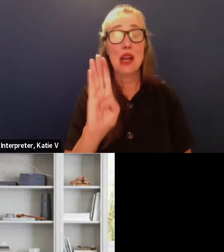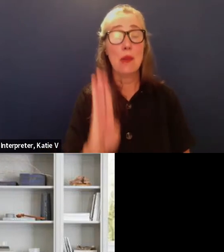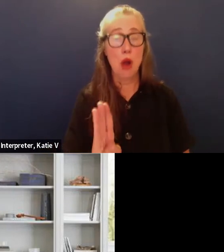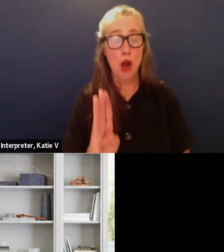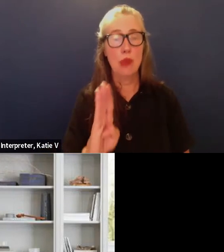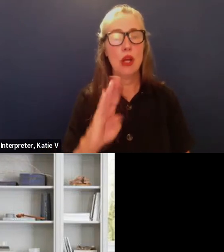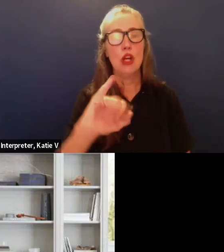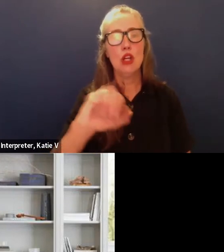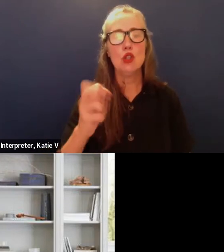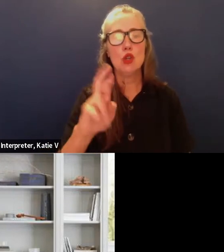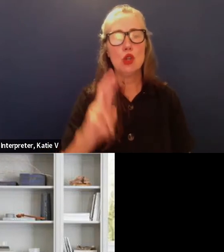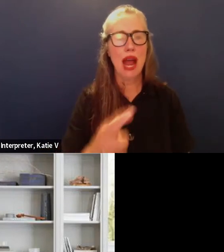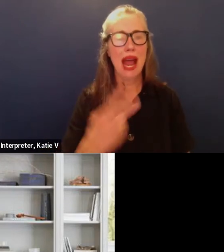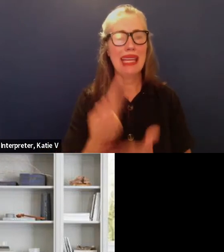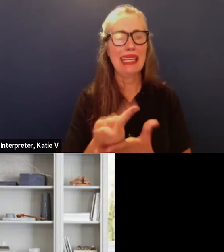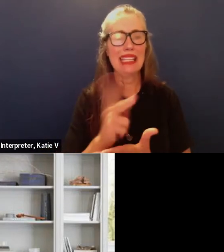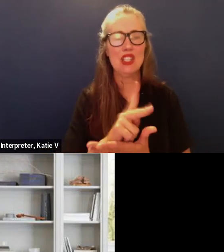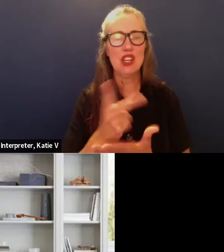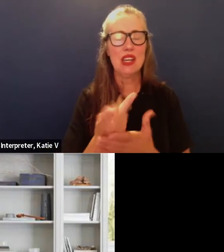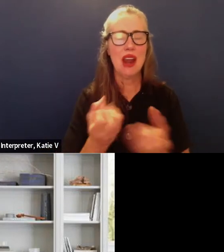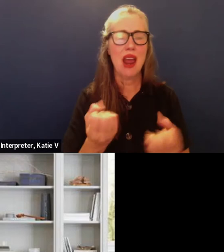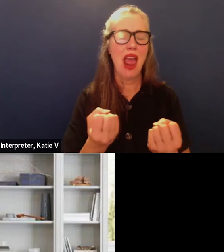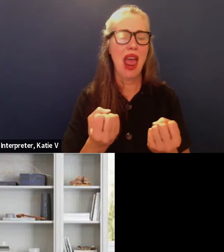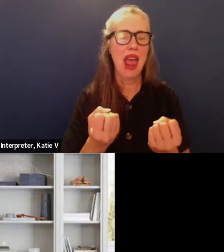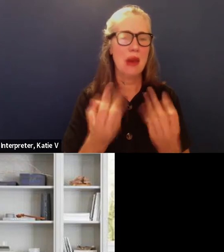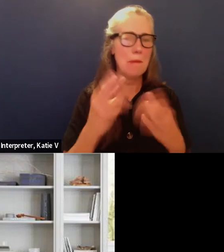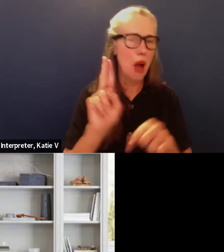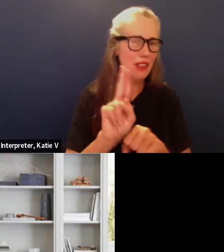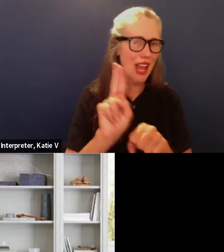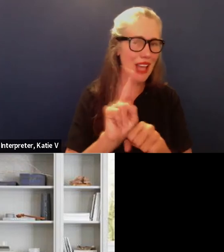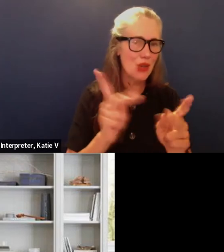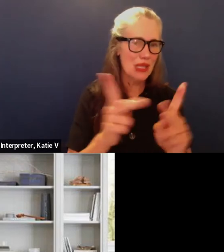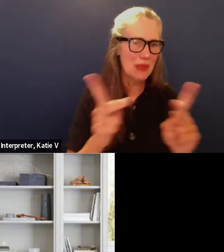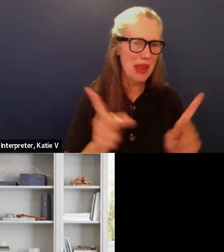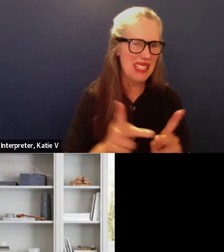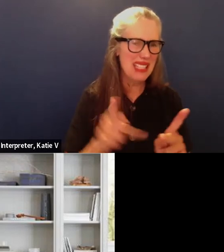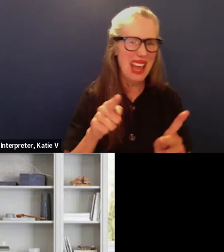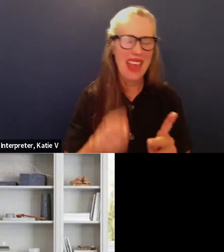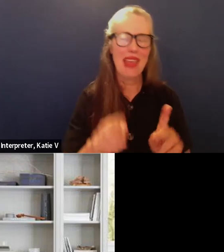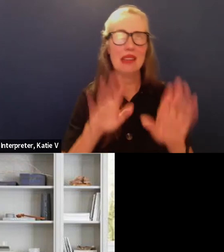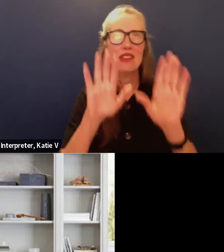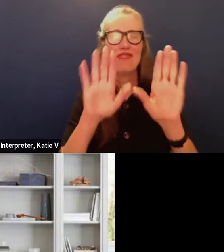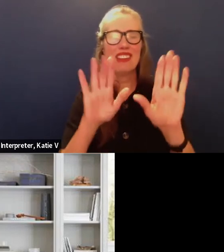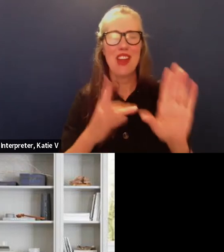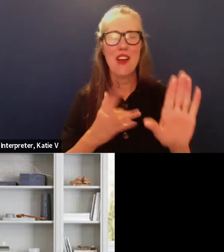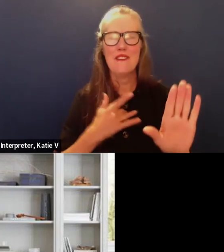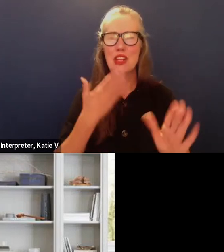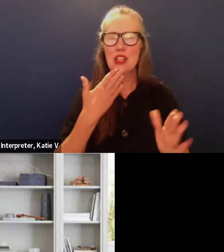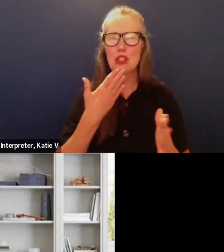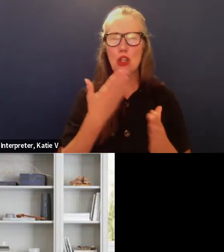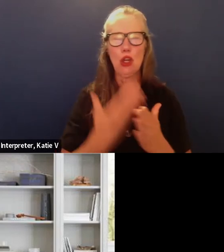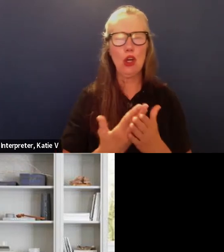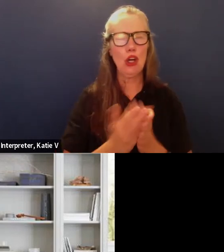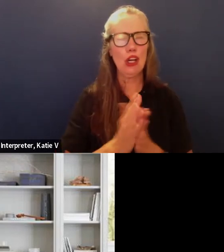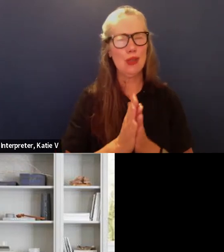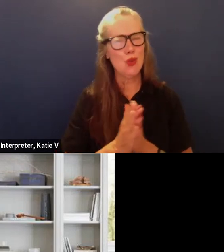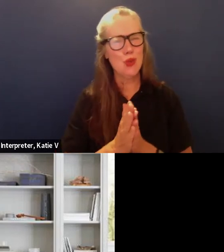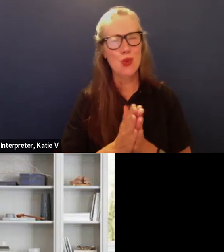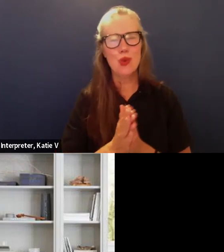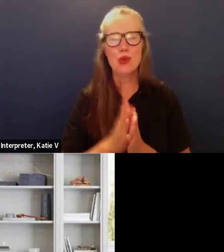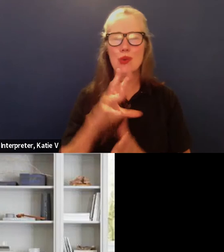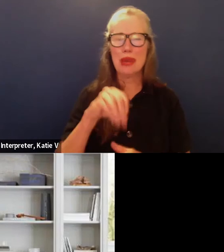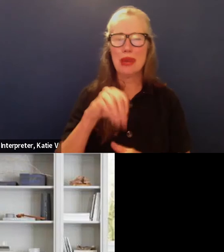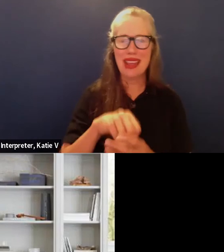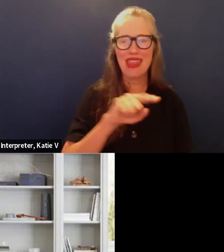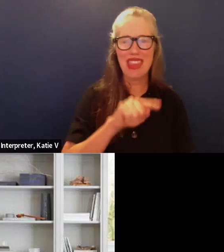-space it is that kitchen is fantastic and it just feels really good to be in there so um